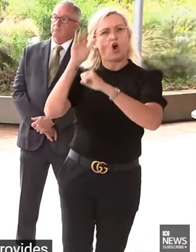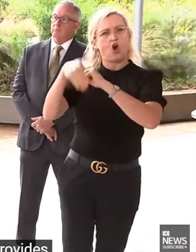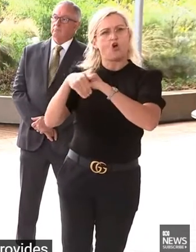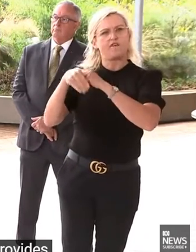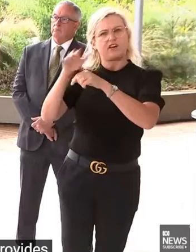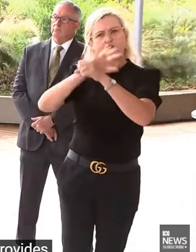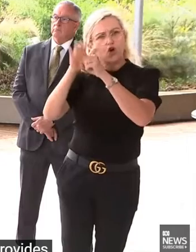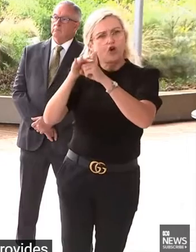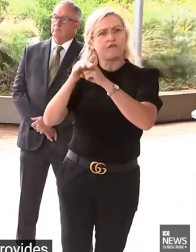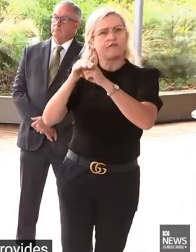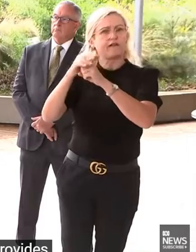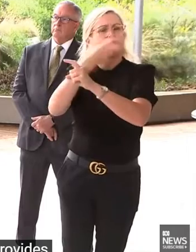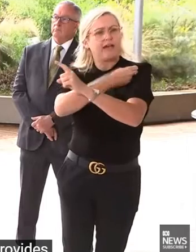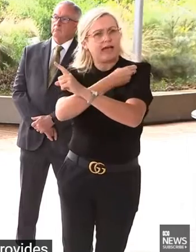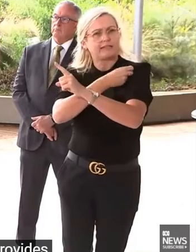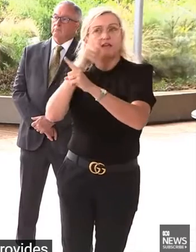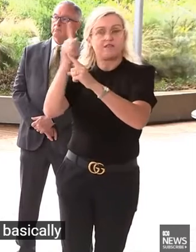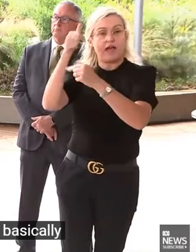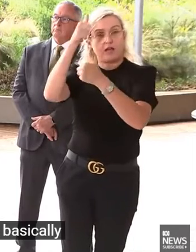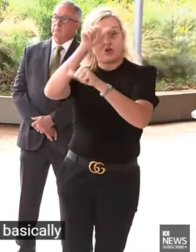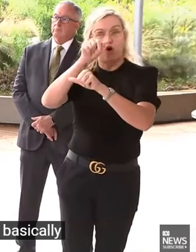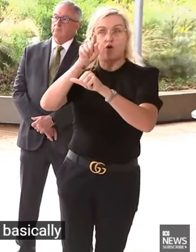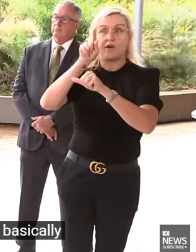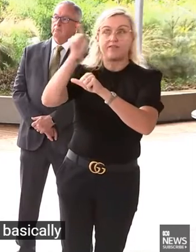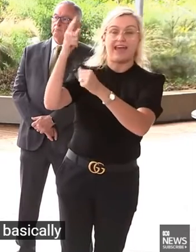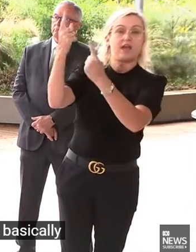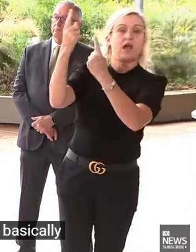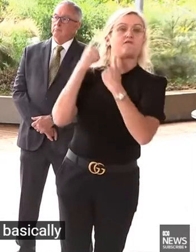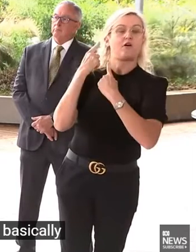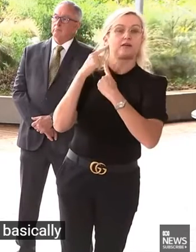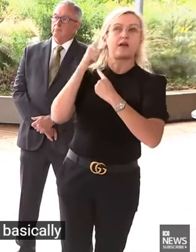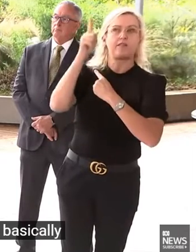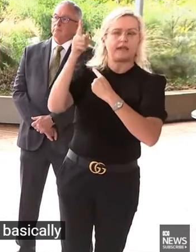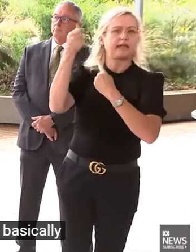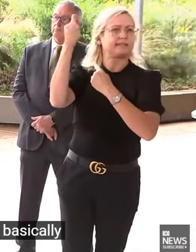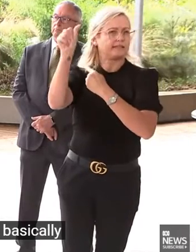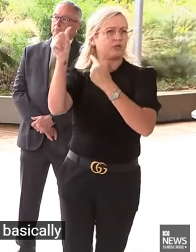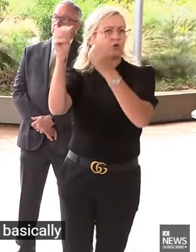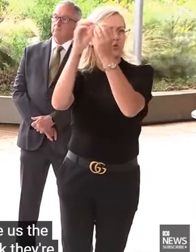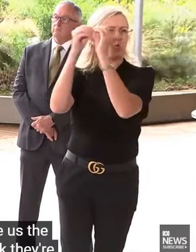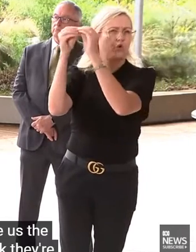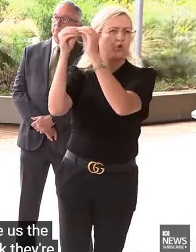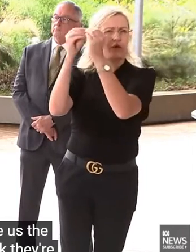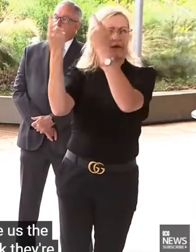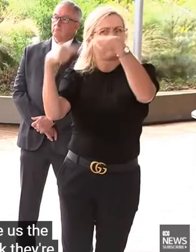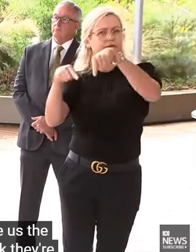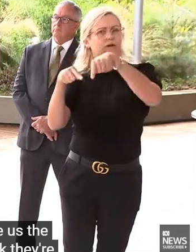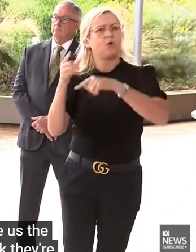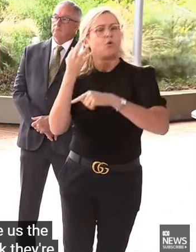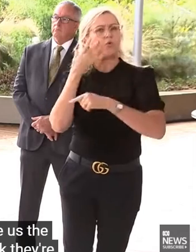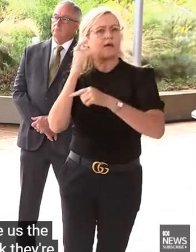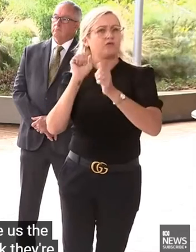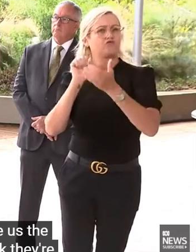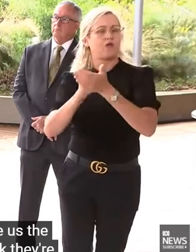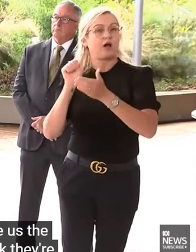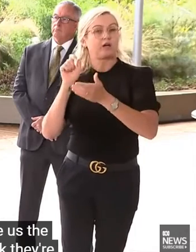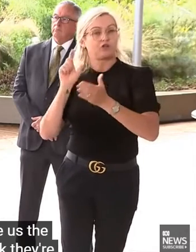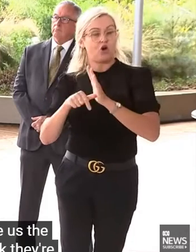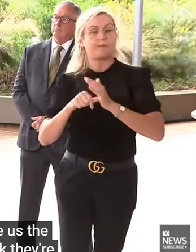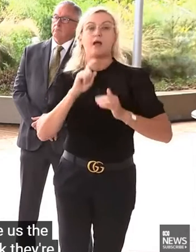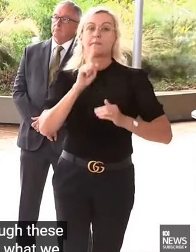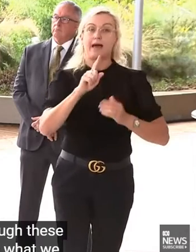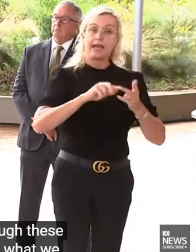us the guidance and we lead to that. They're currently working through these issues. But in essence, what we would generally say is, if you recovered,